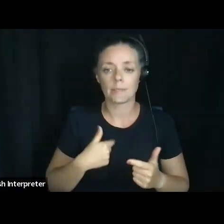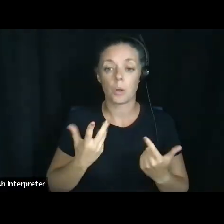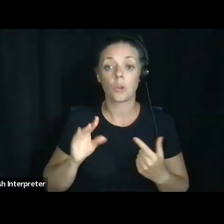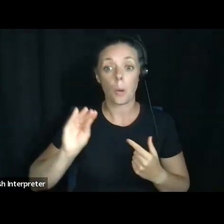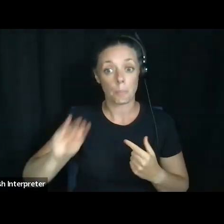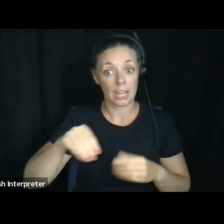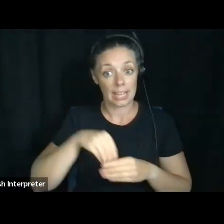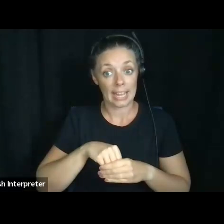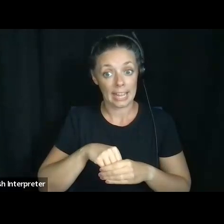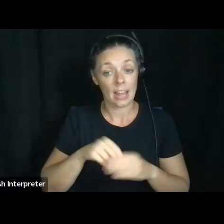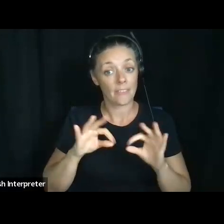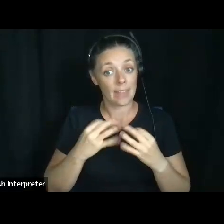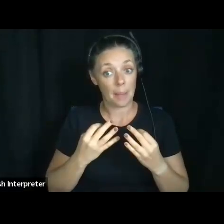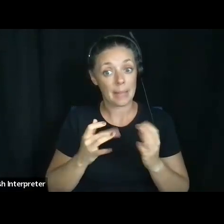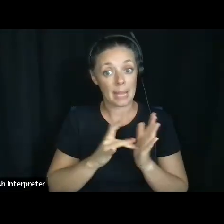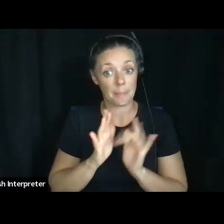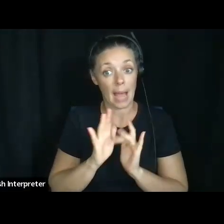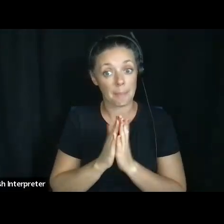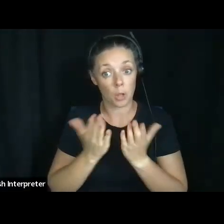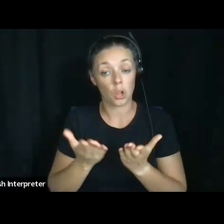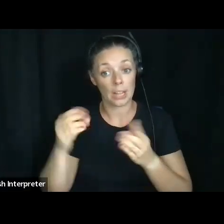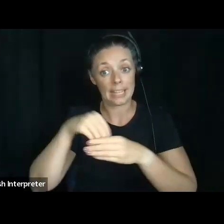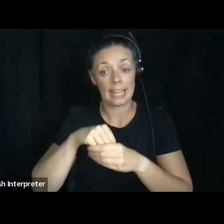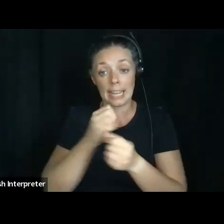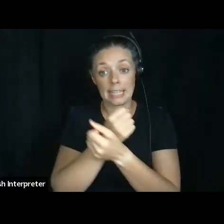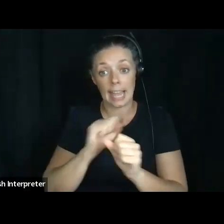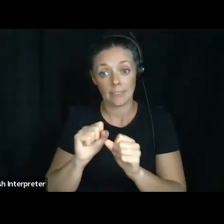it in the family Bible and put it in a safe deposit box and forget about it. Correct.